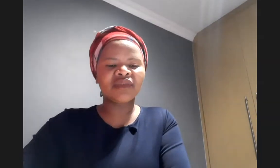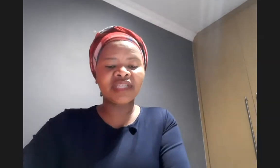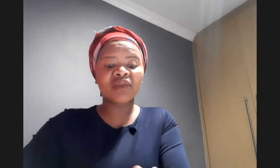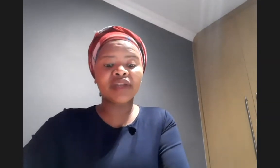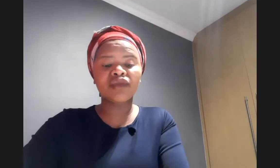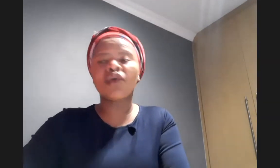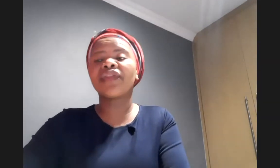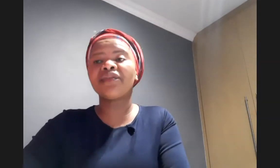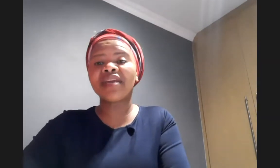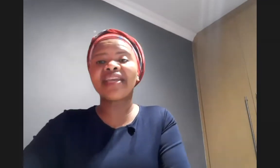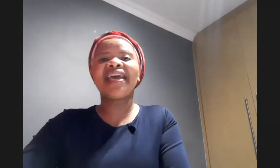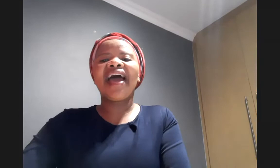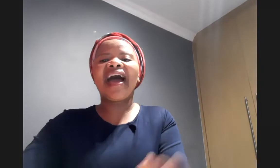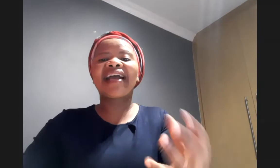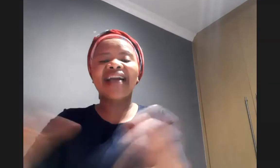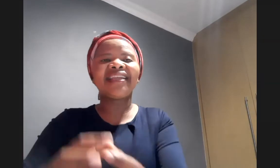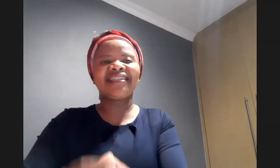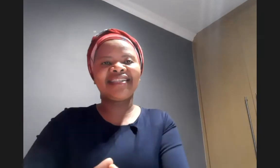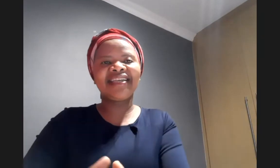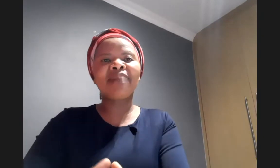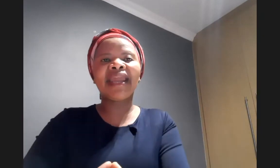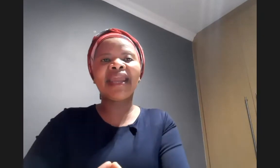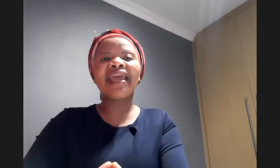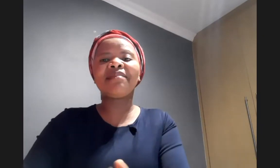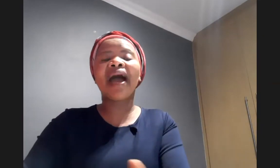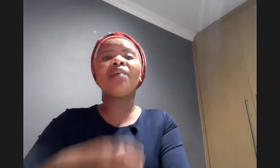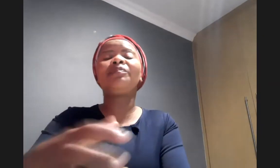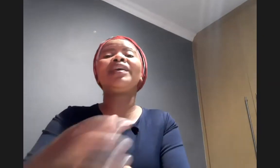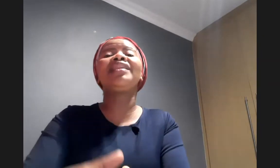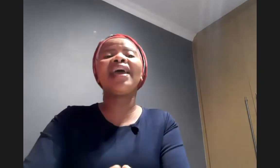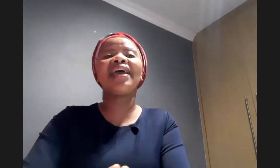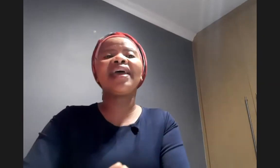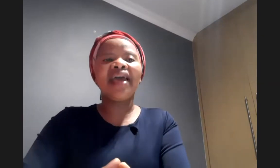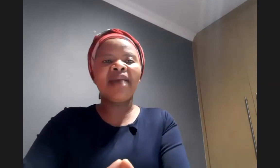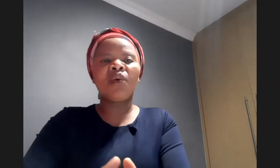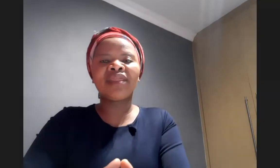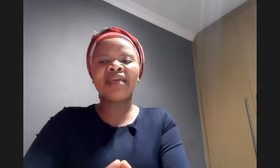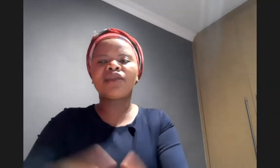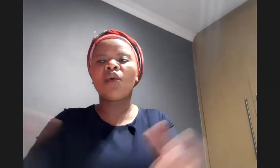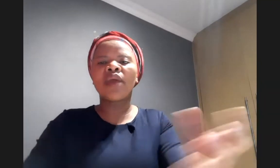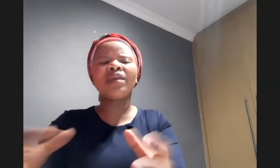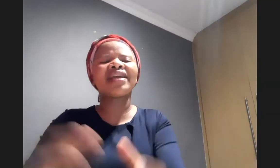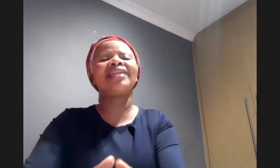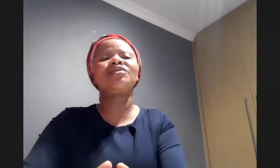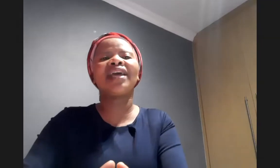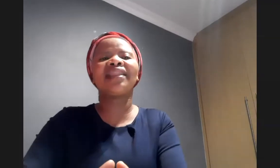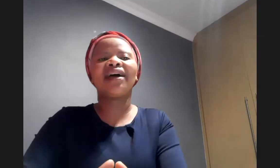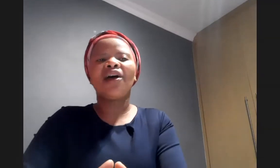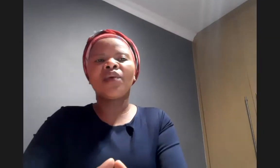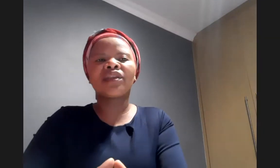who says where two or three are gathered in my name i will be there and with them so when we gather together with